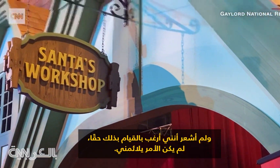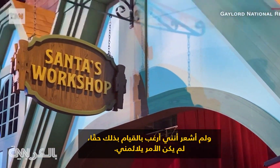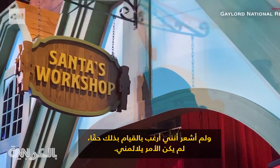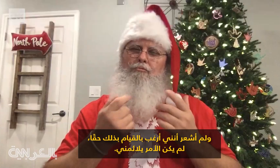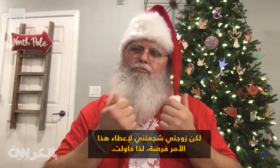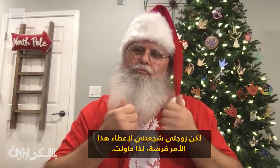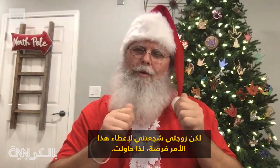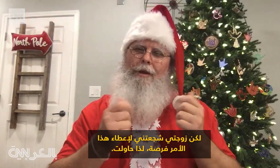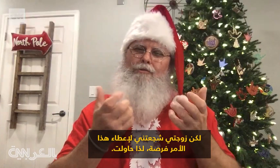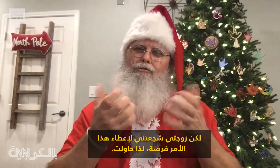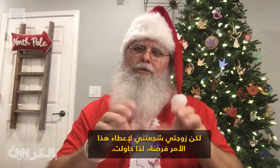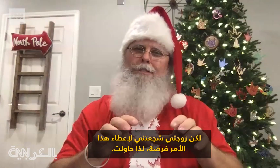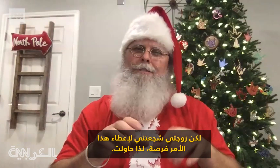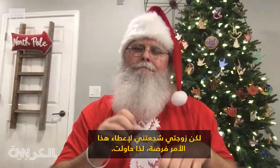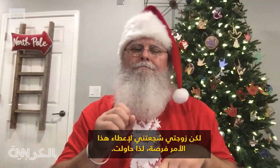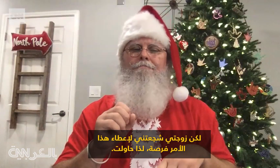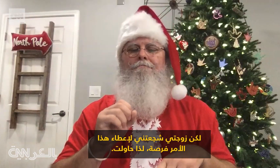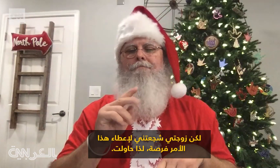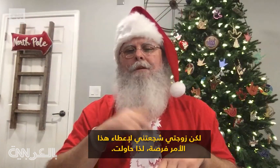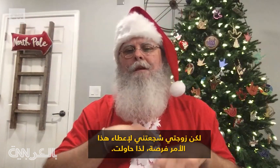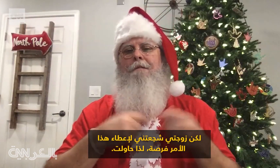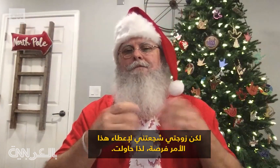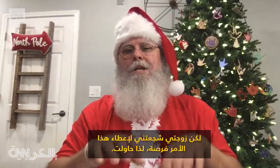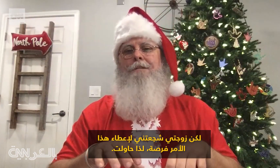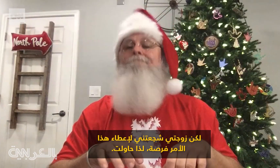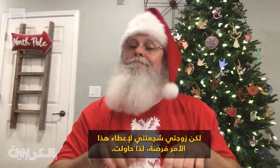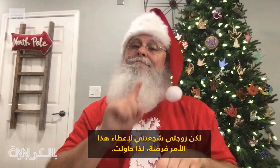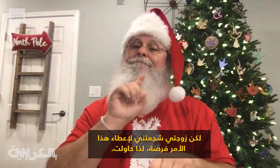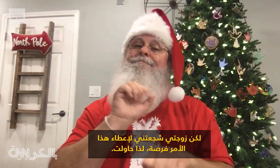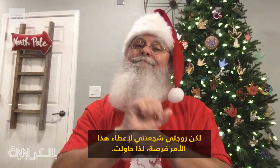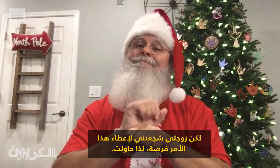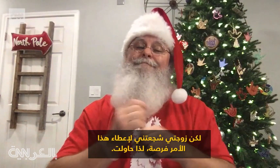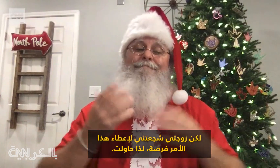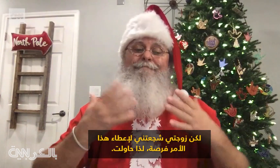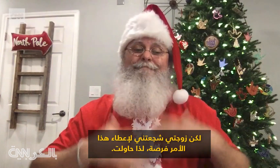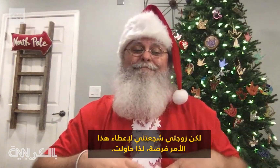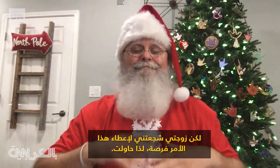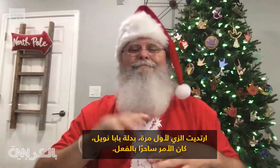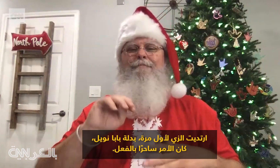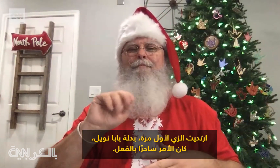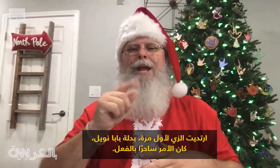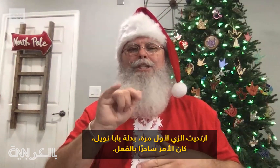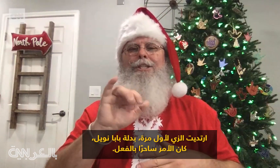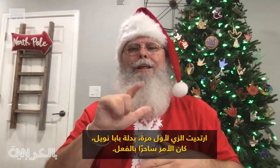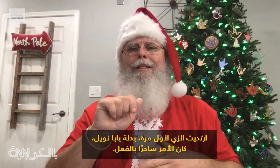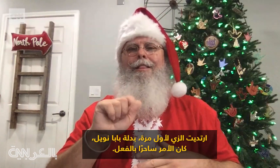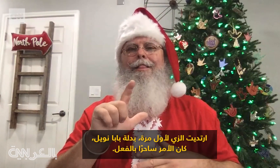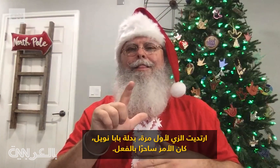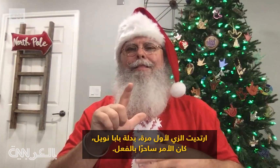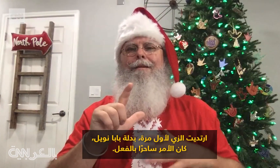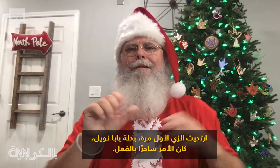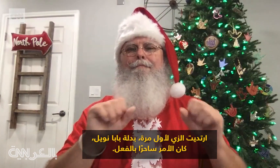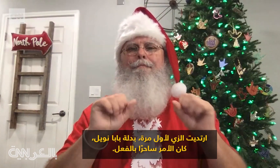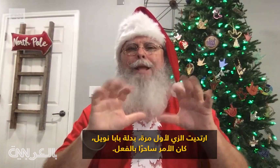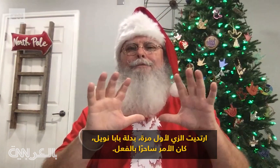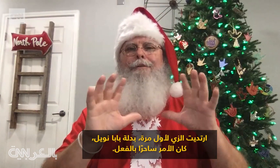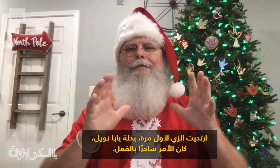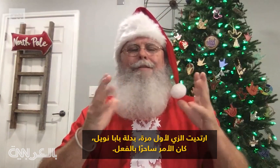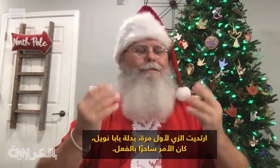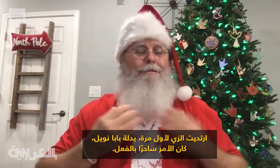But my wife encouraged me to give it a chance. So I tried. I put on the outfit for the first time in the Santa suit. And it really